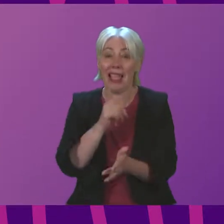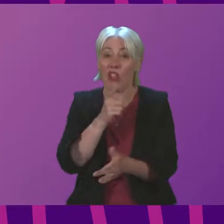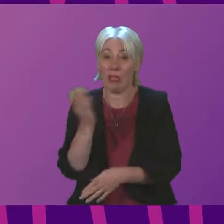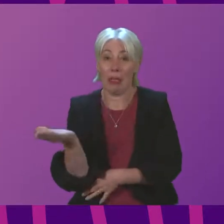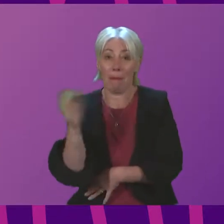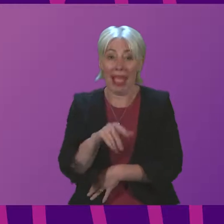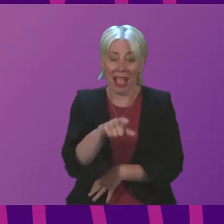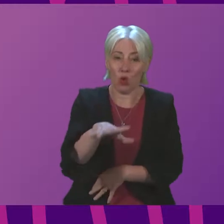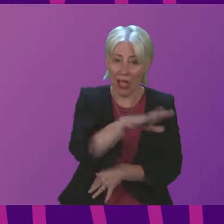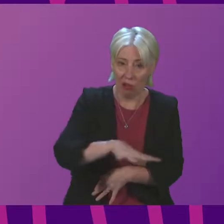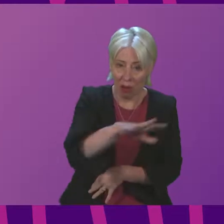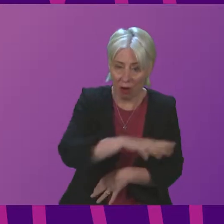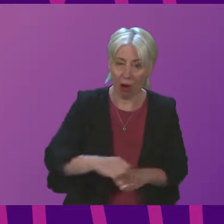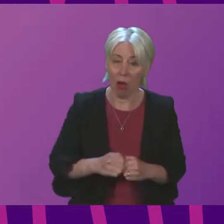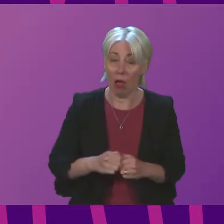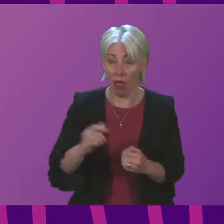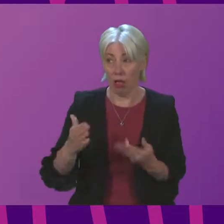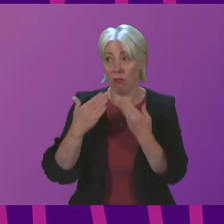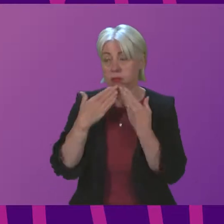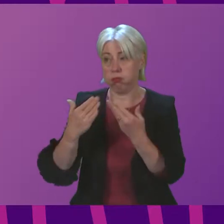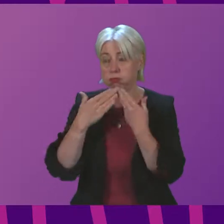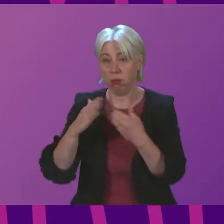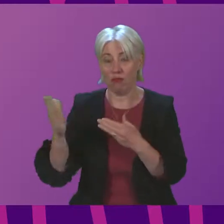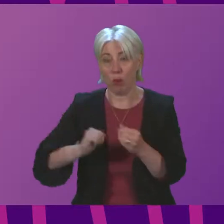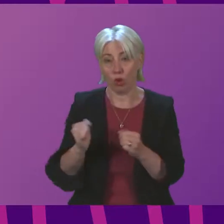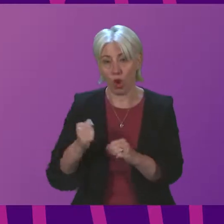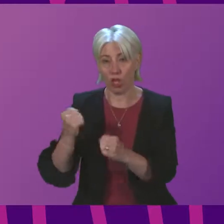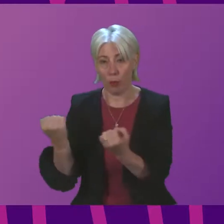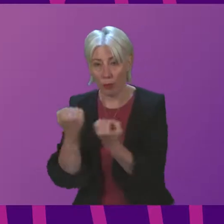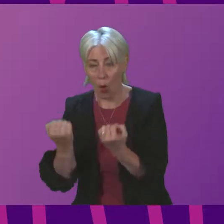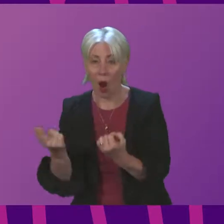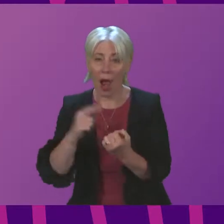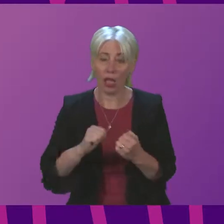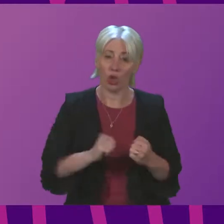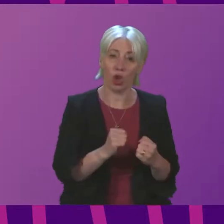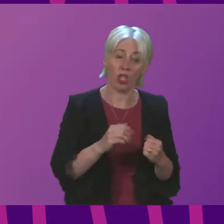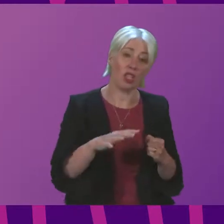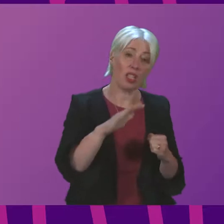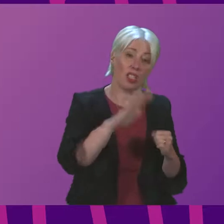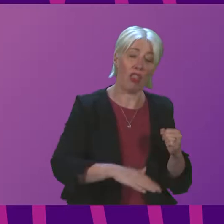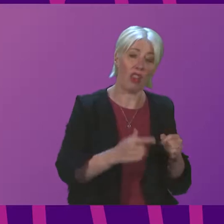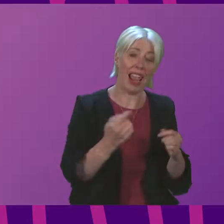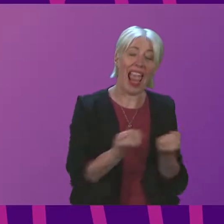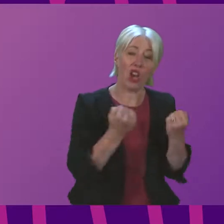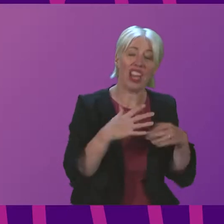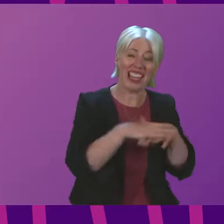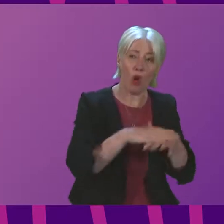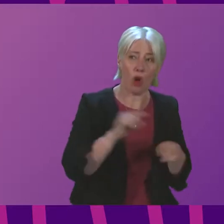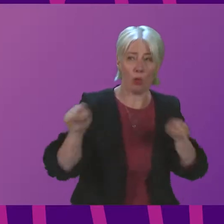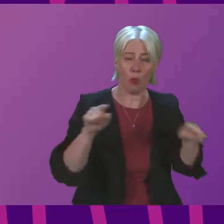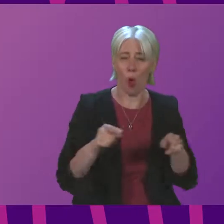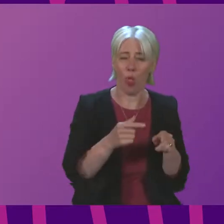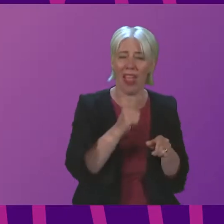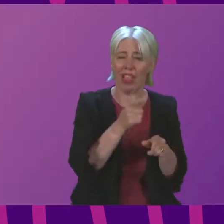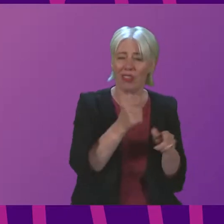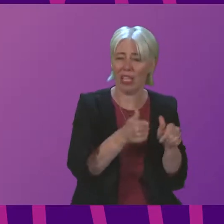areas. I want to pay tribute to the staff from Scottish Power and Scottish and Southern Energy Networks, who have worked in very difficult